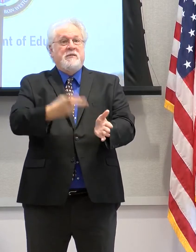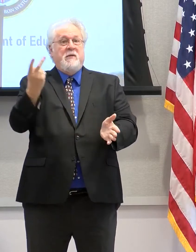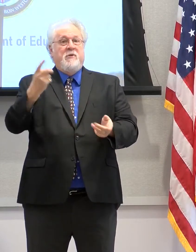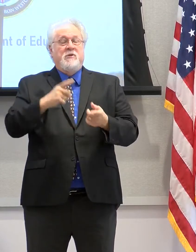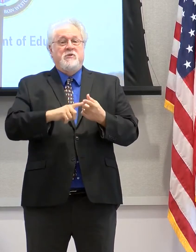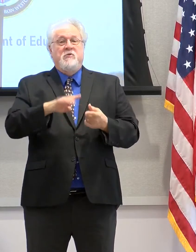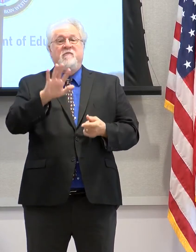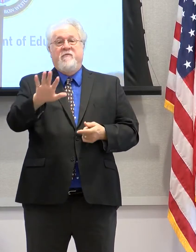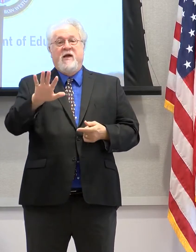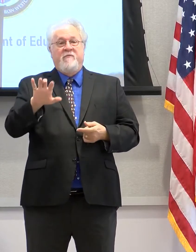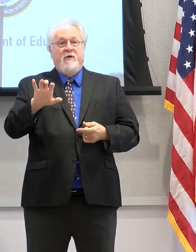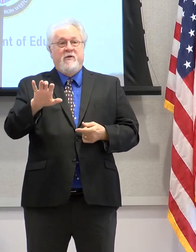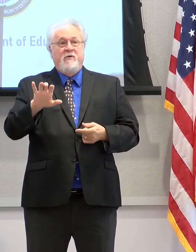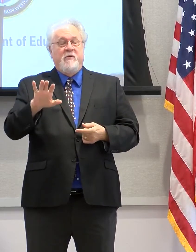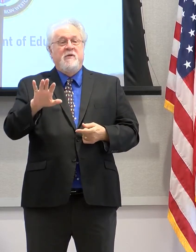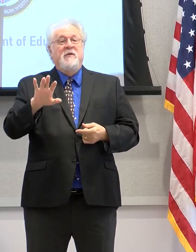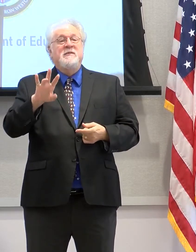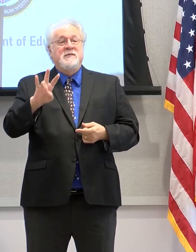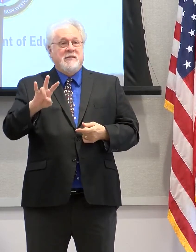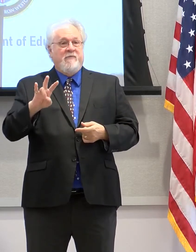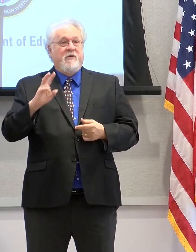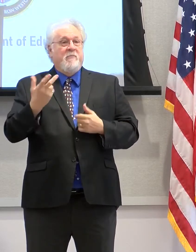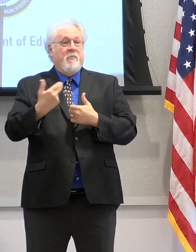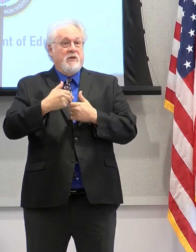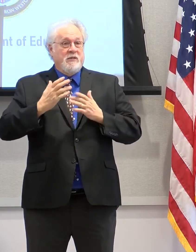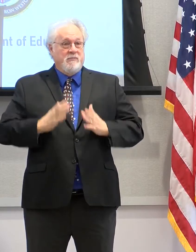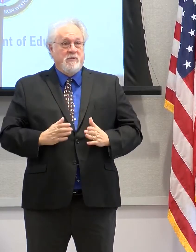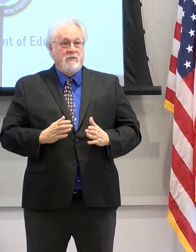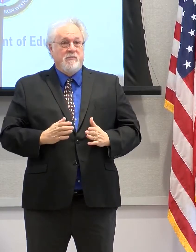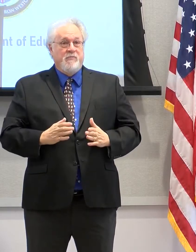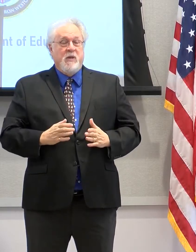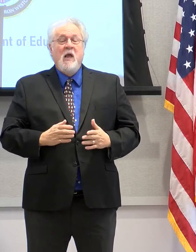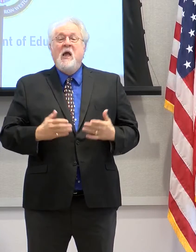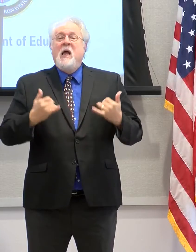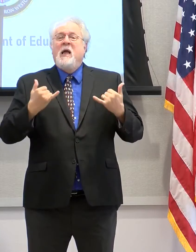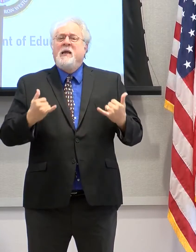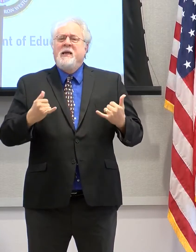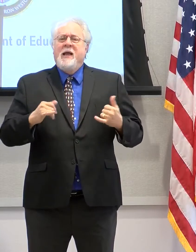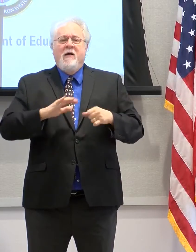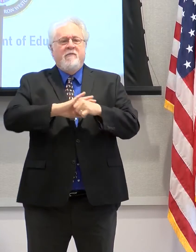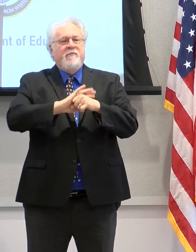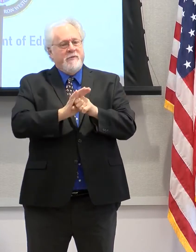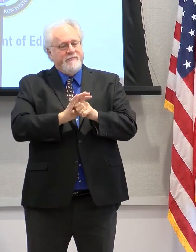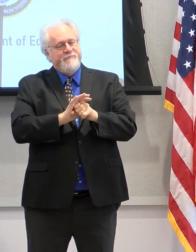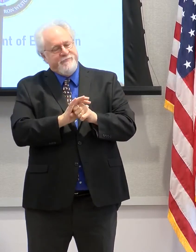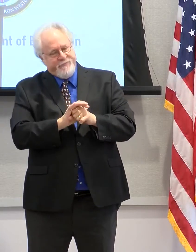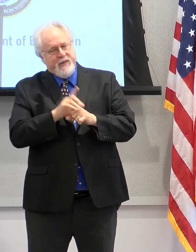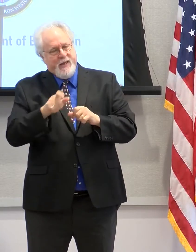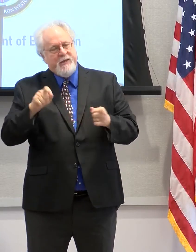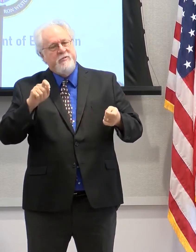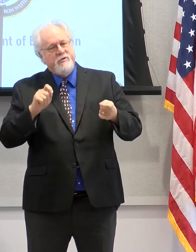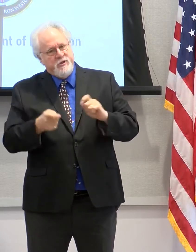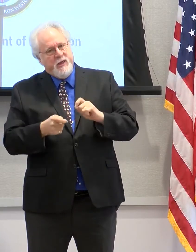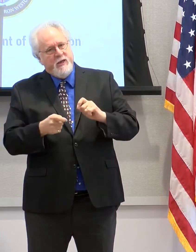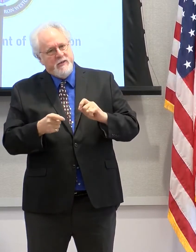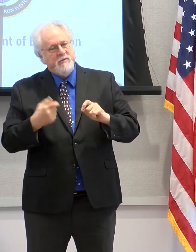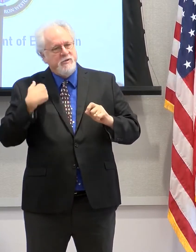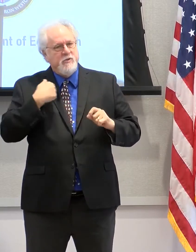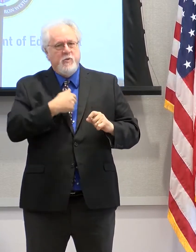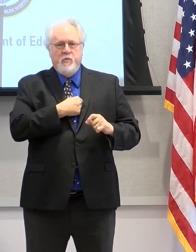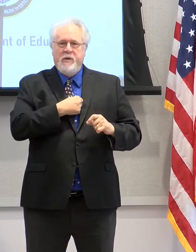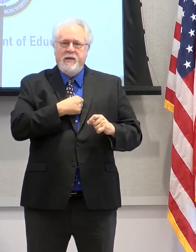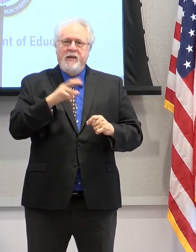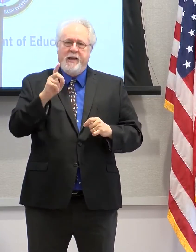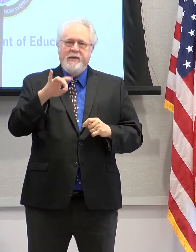507 participants. Now, the pandemic forced us to change the way we